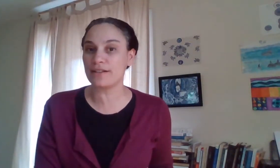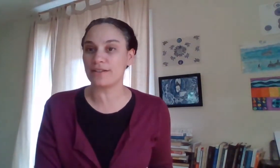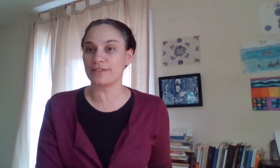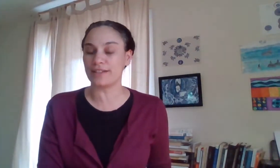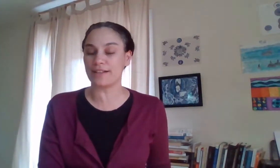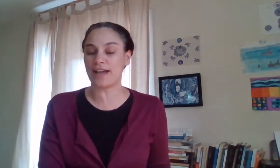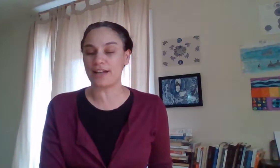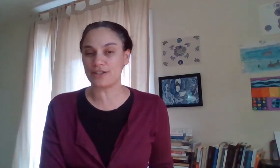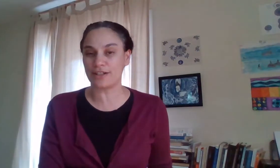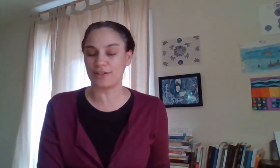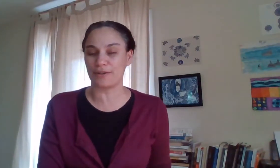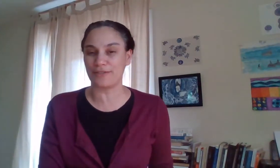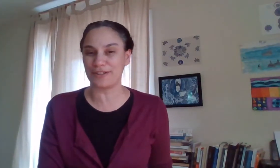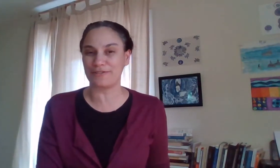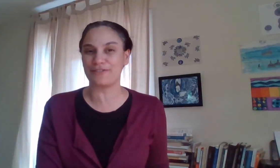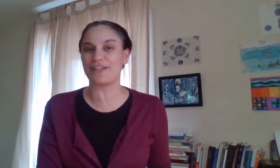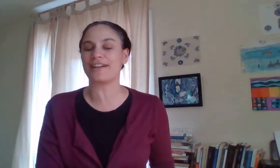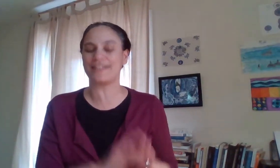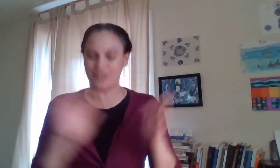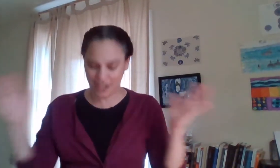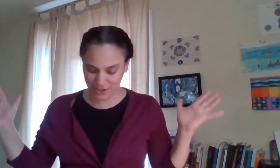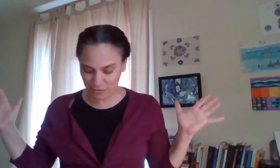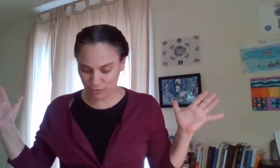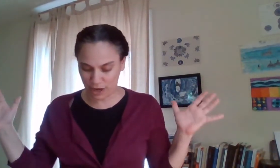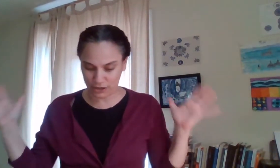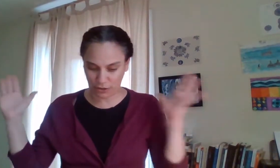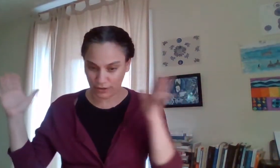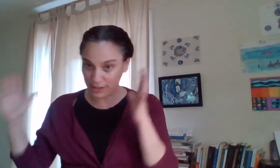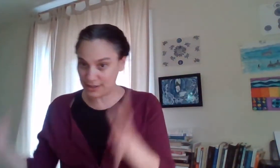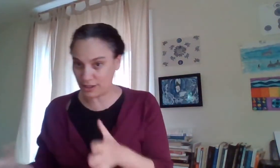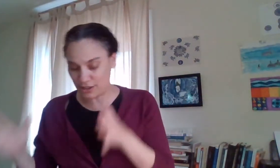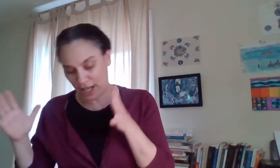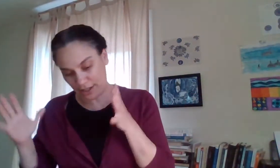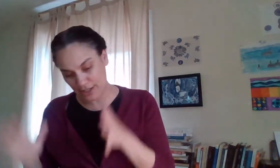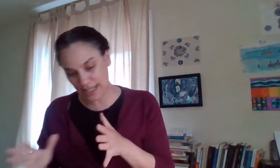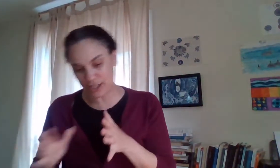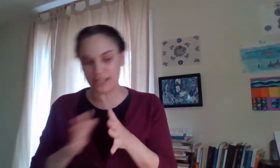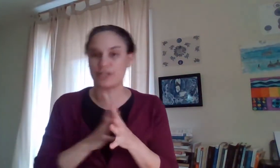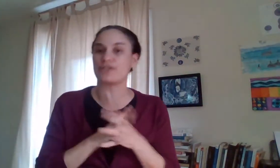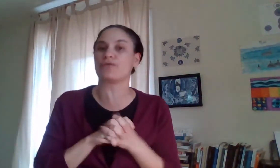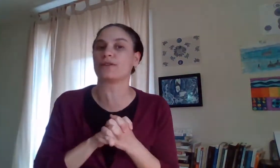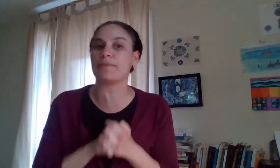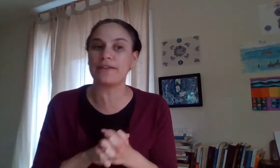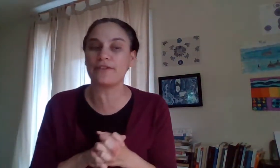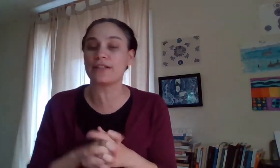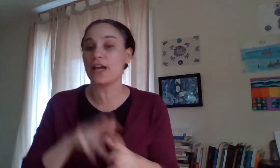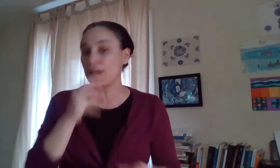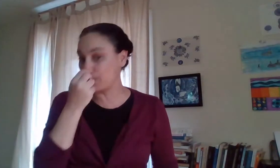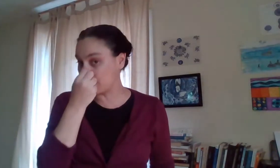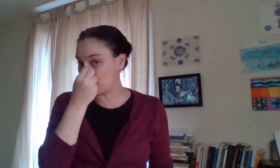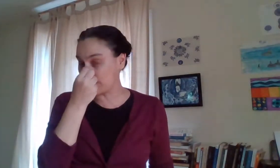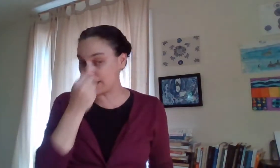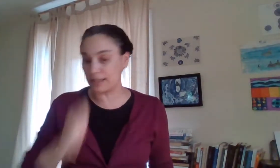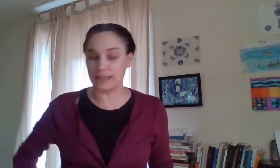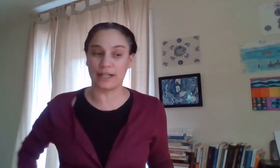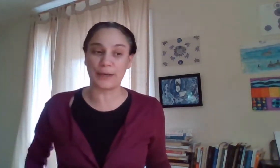didn't catch the you know if you if you've not had the chance to watch all this challenge sessions and you still want to benefit you can join the um